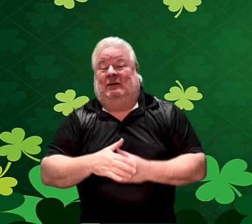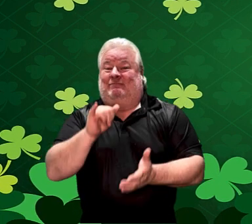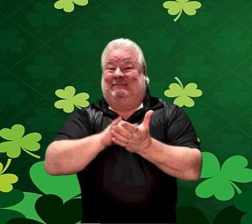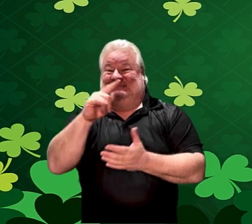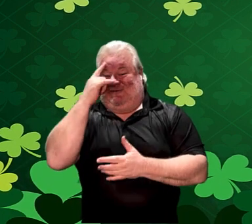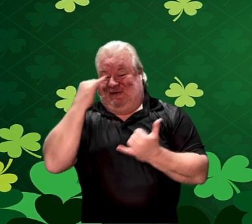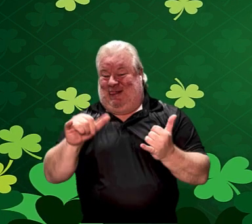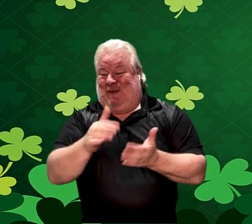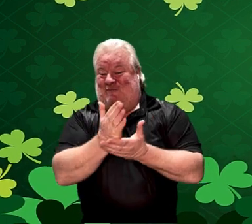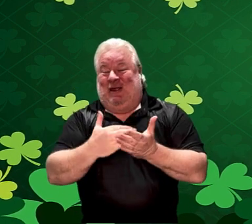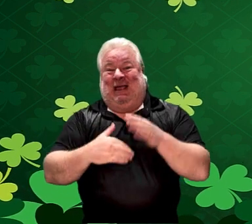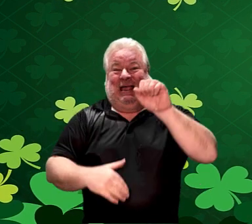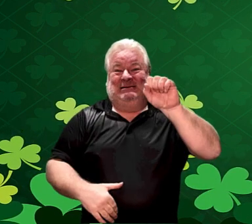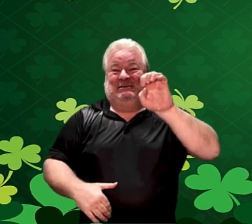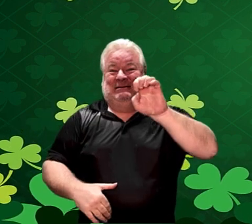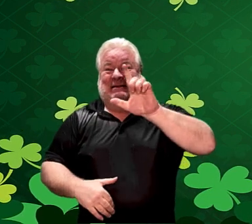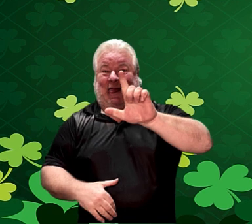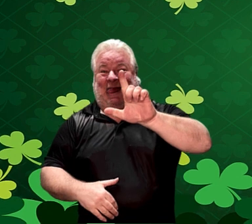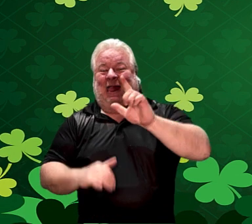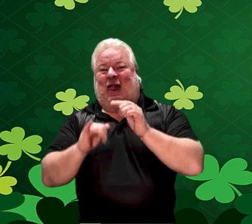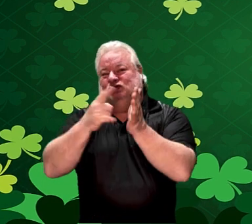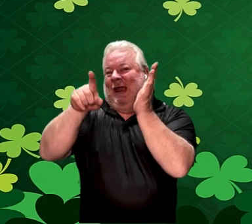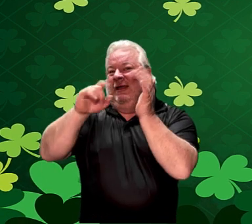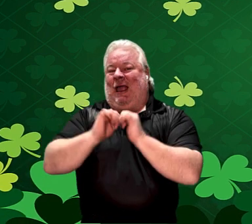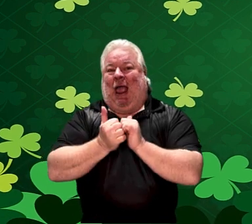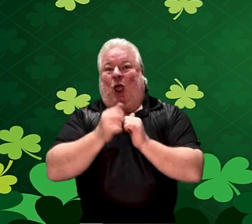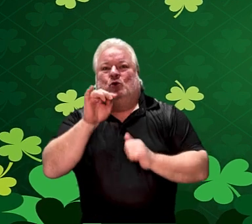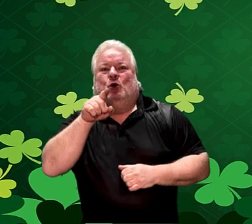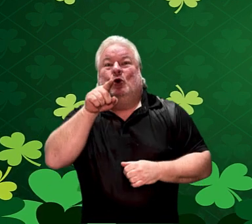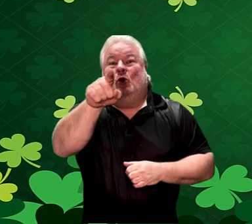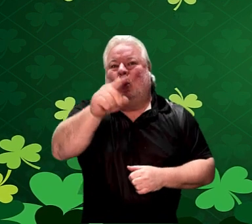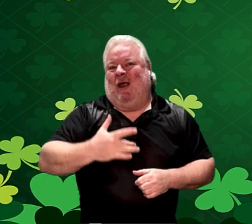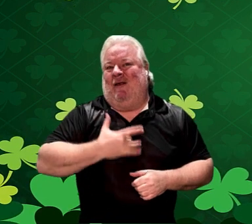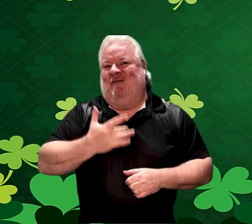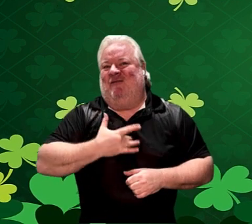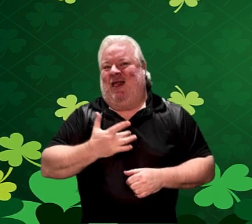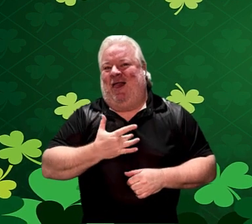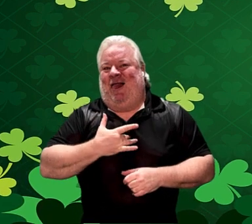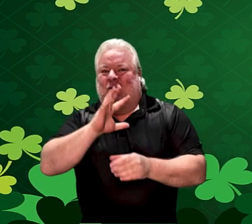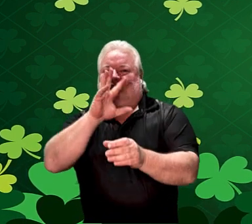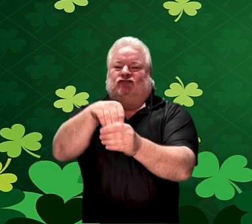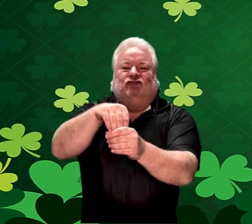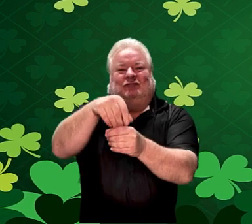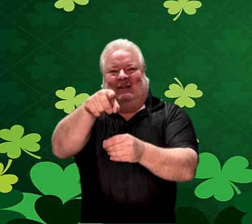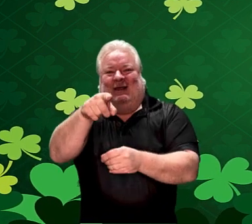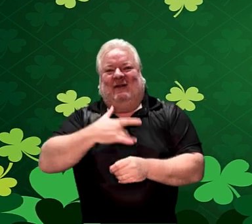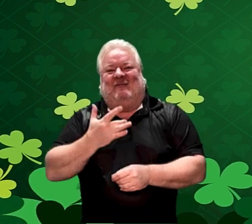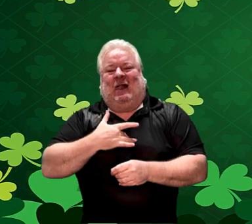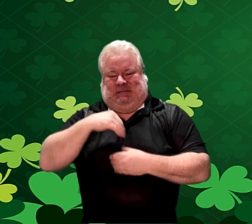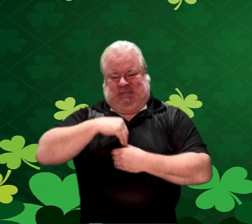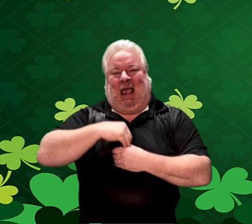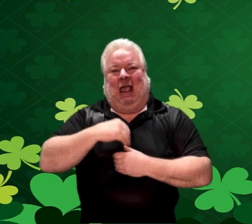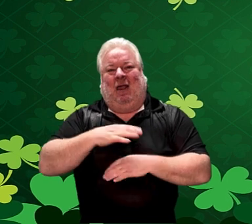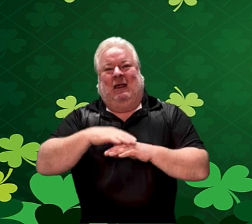That's it for this section of our SEL. How do you feel? New chart